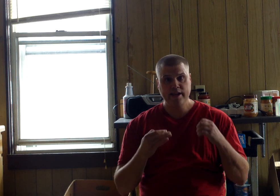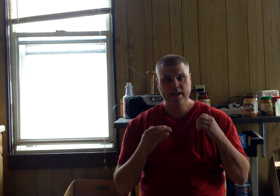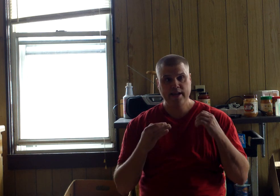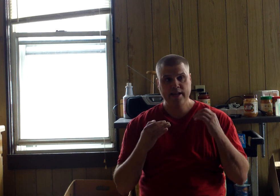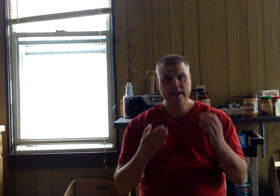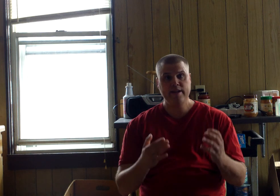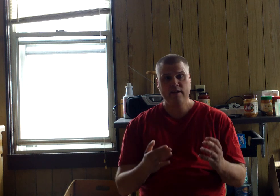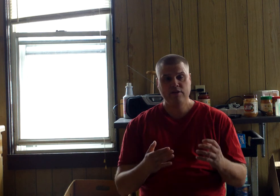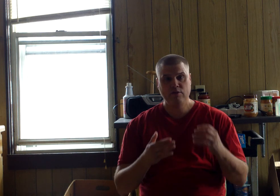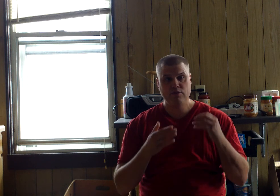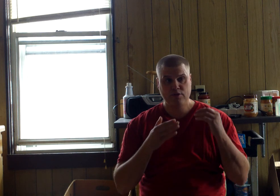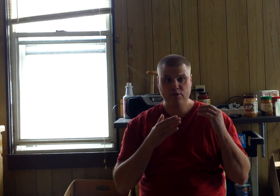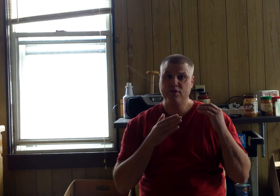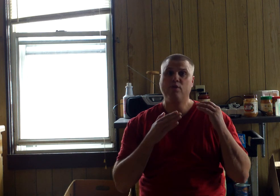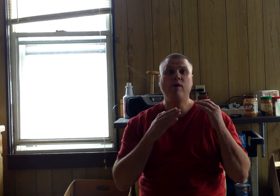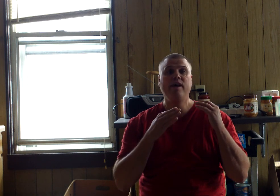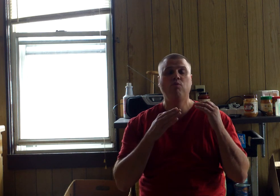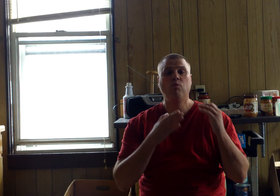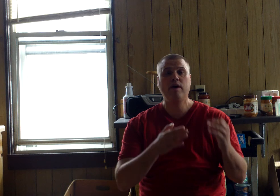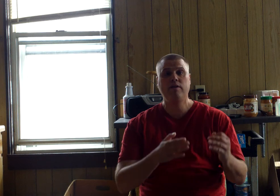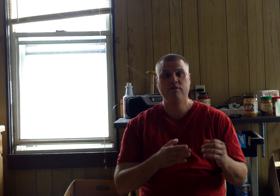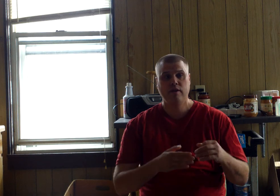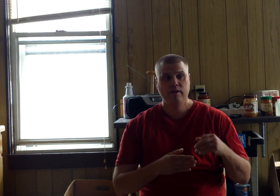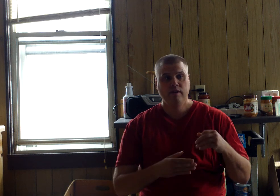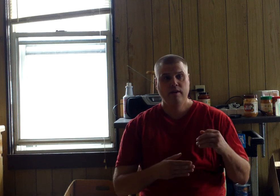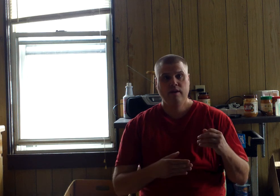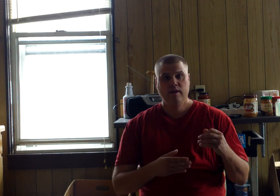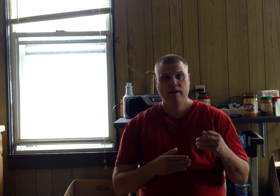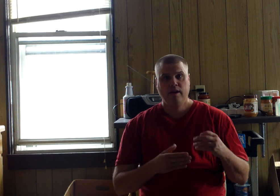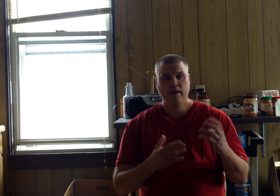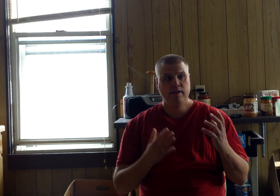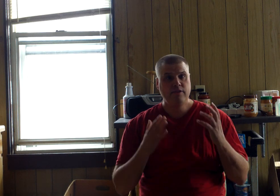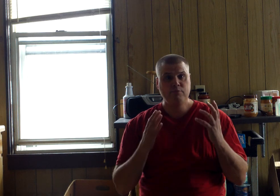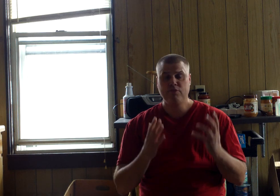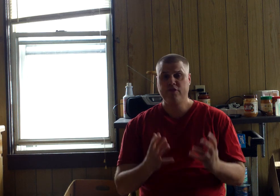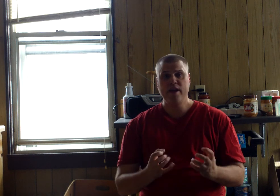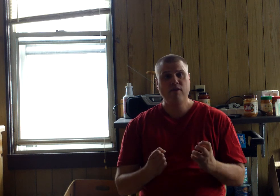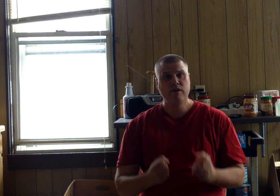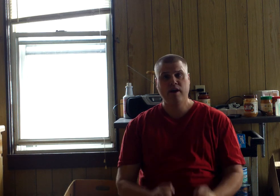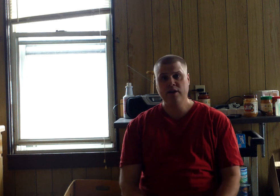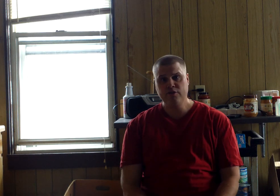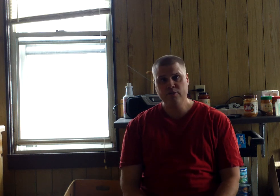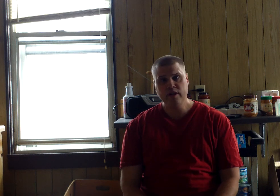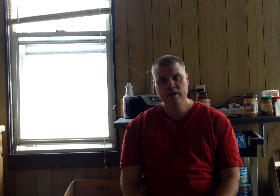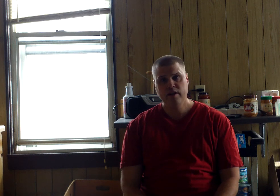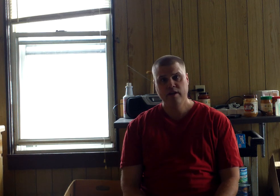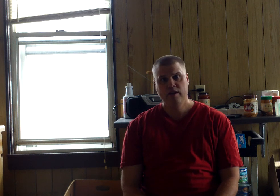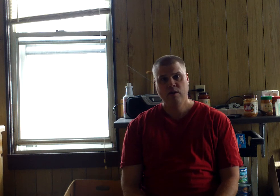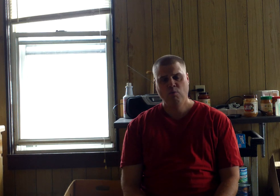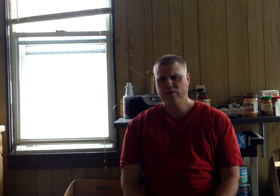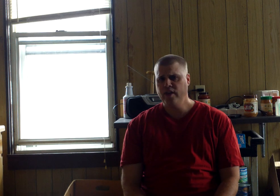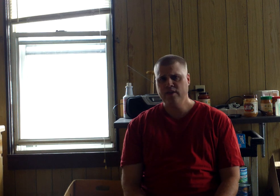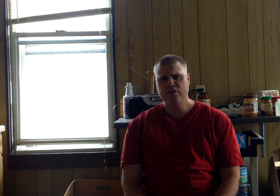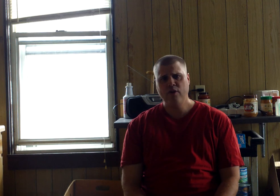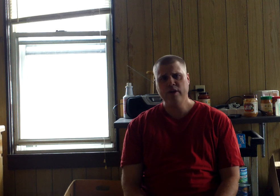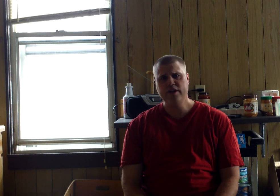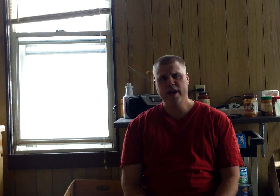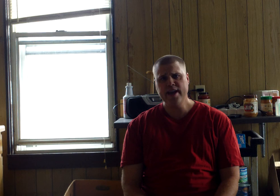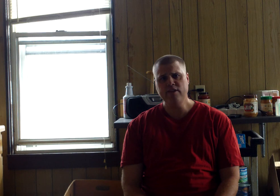it is, to the way it was. This will save our country within 30 days